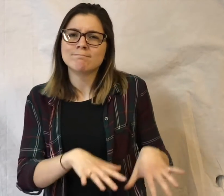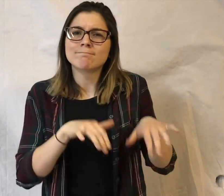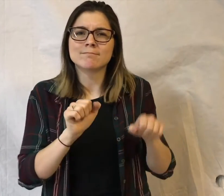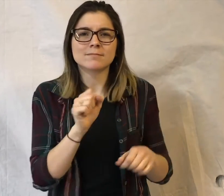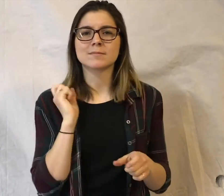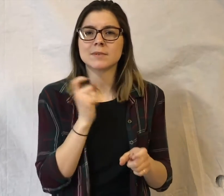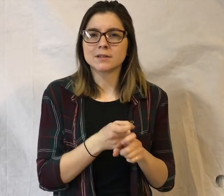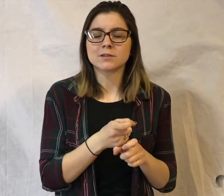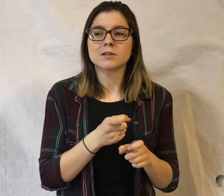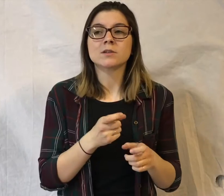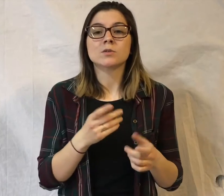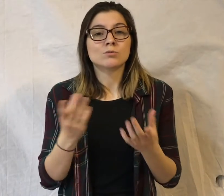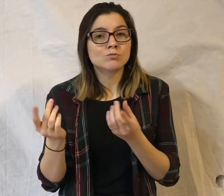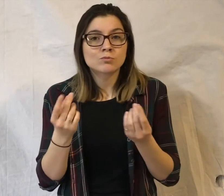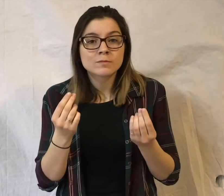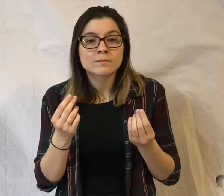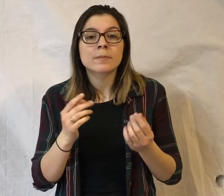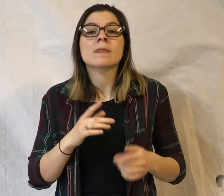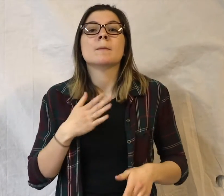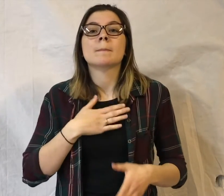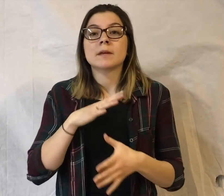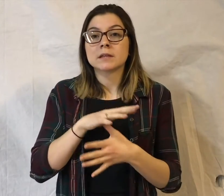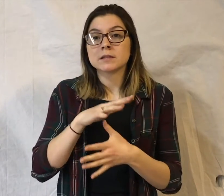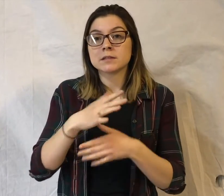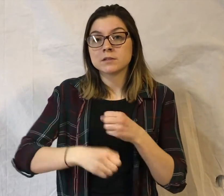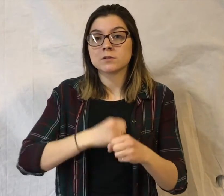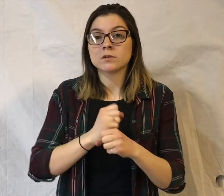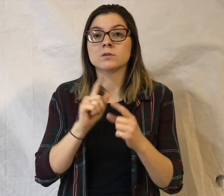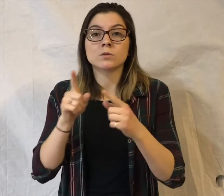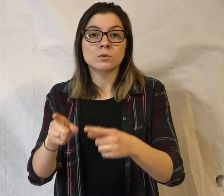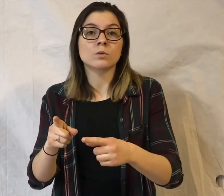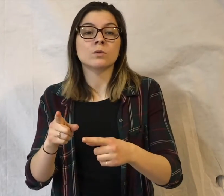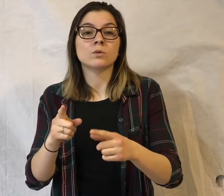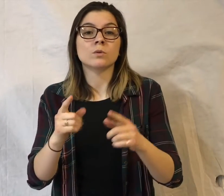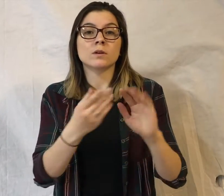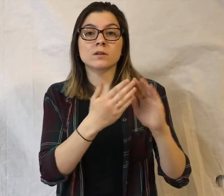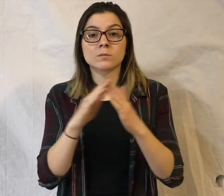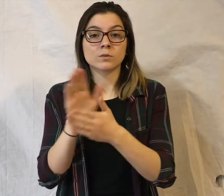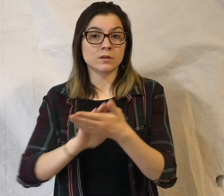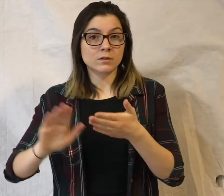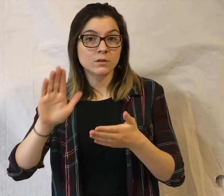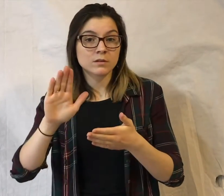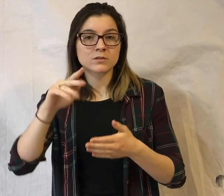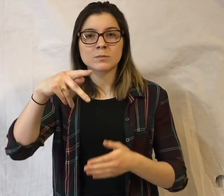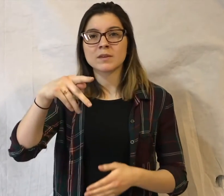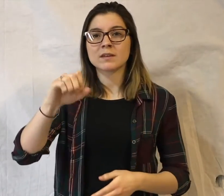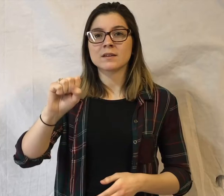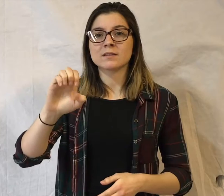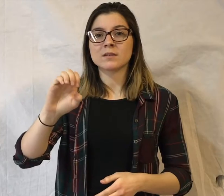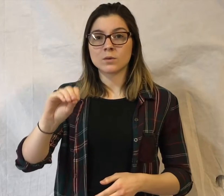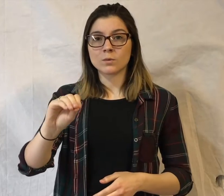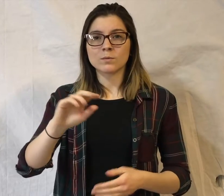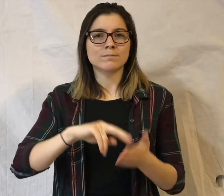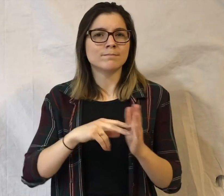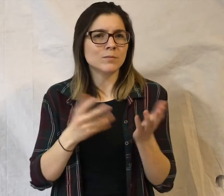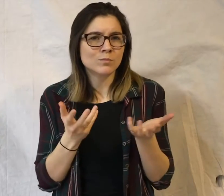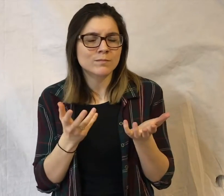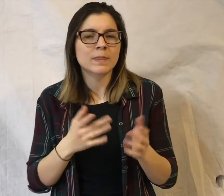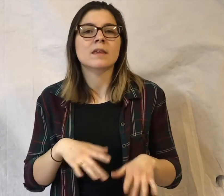So my senior year I went to a community college where I took PSEO classes, which basically just means that you take